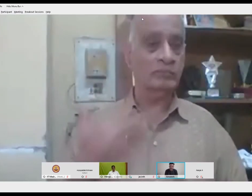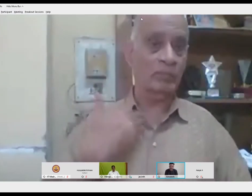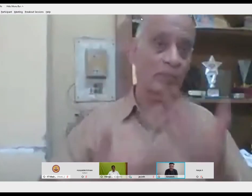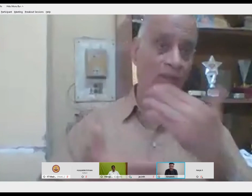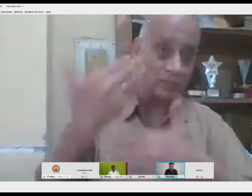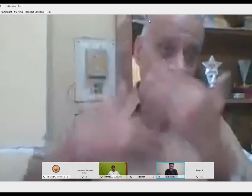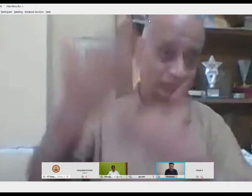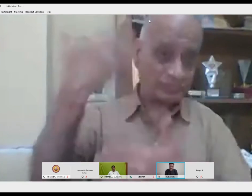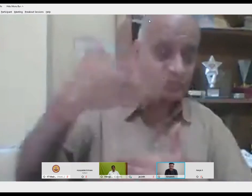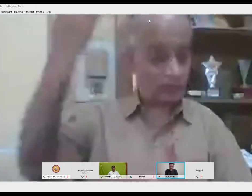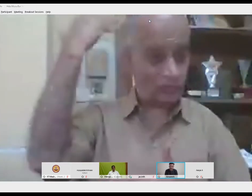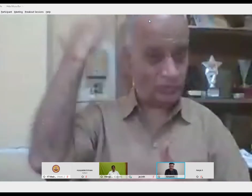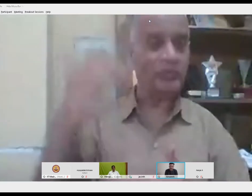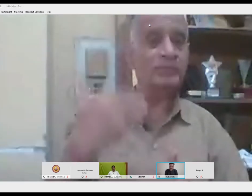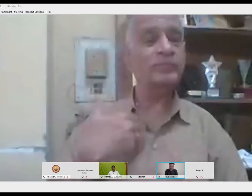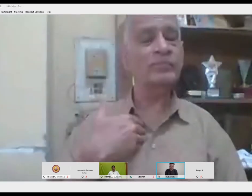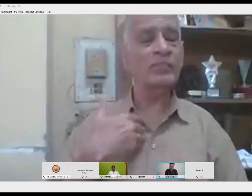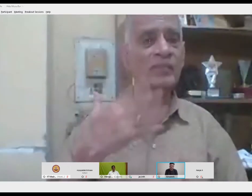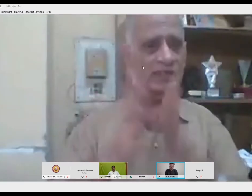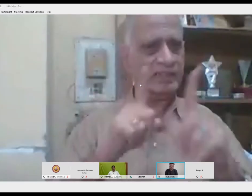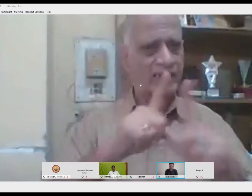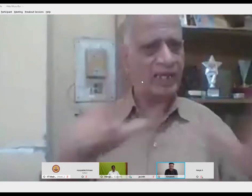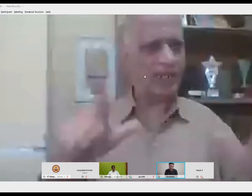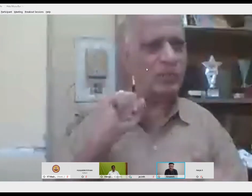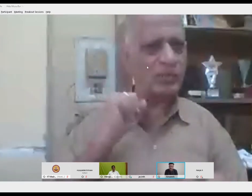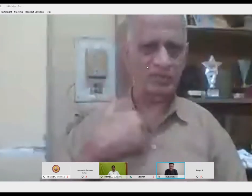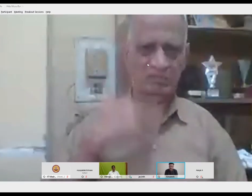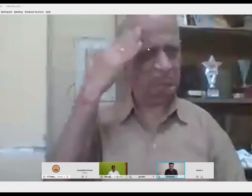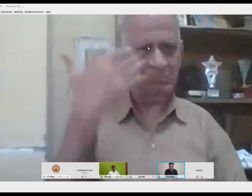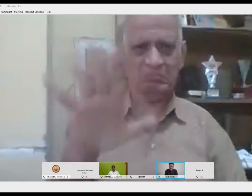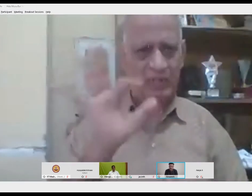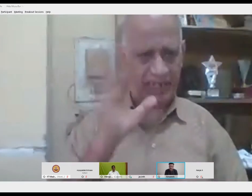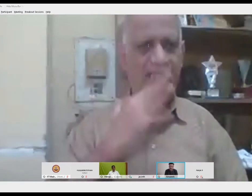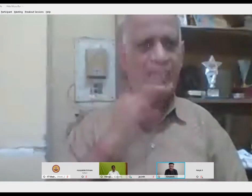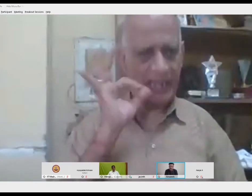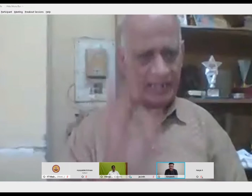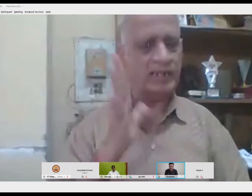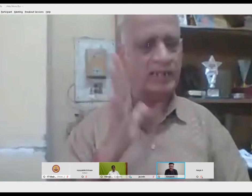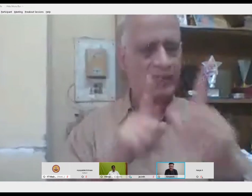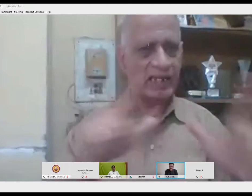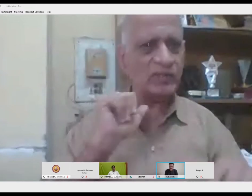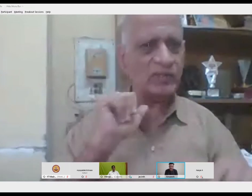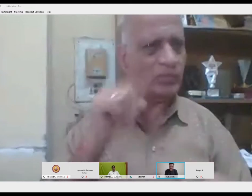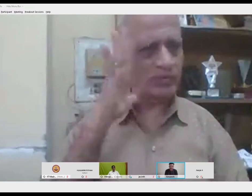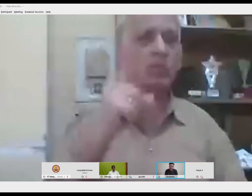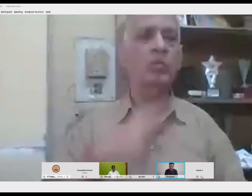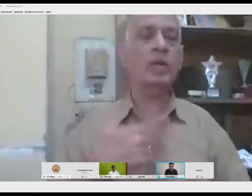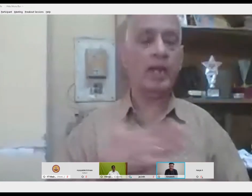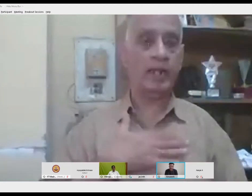to be in this webinar too so to talk about a bit of my history and about sign language I really did not